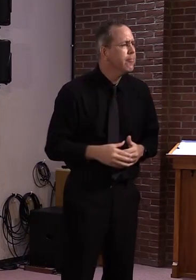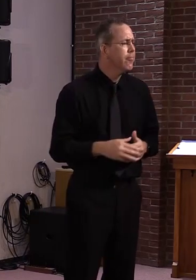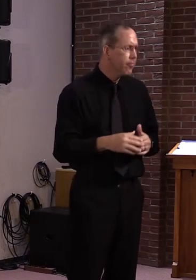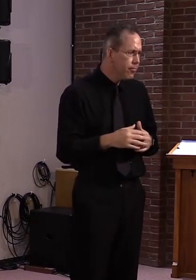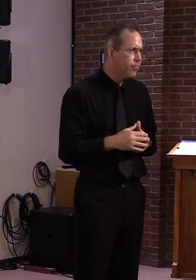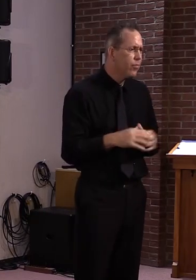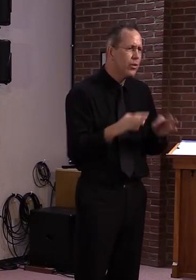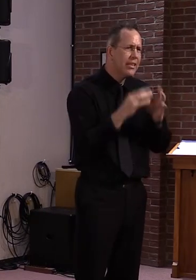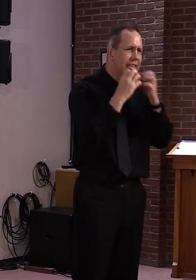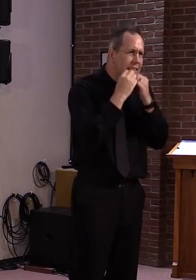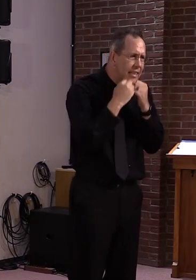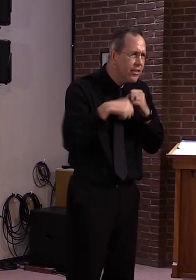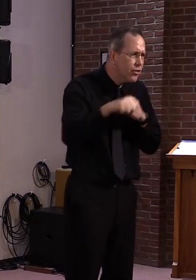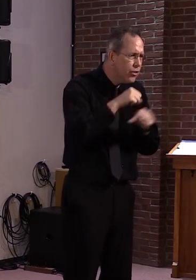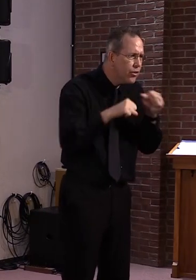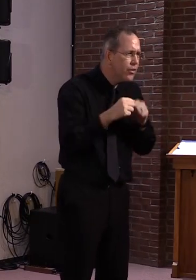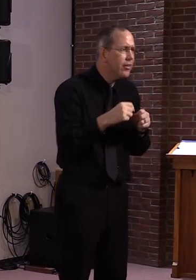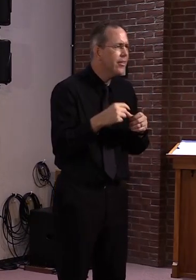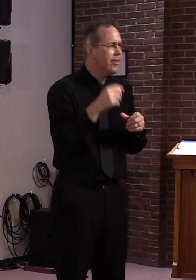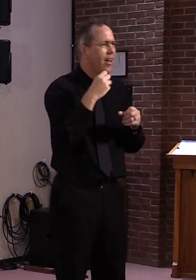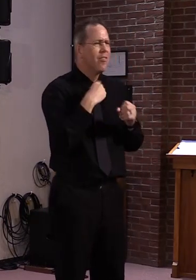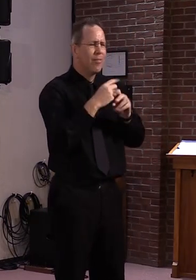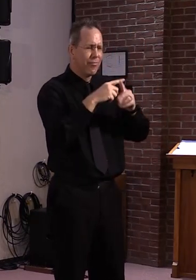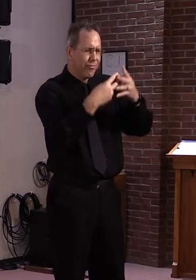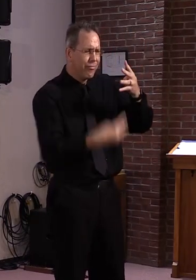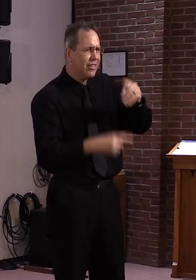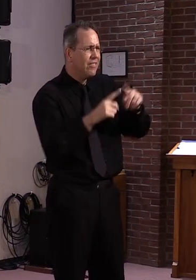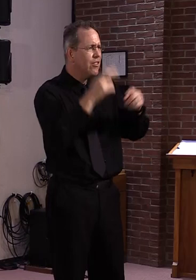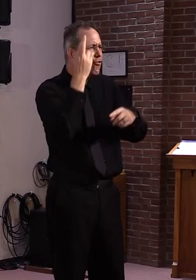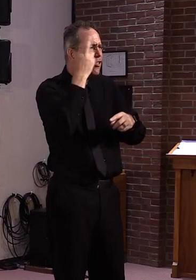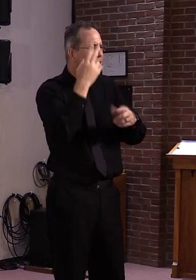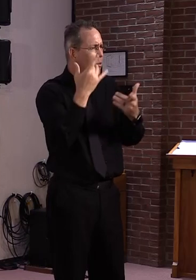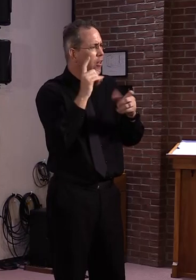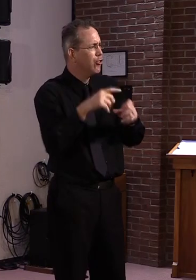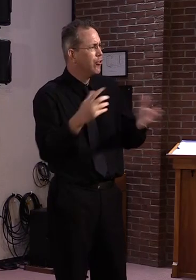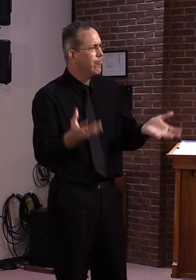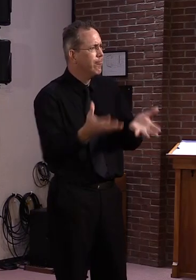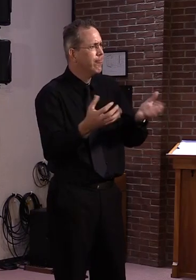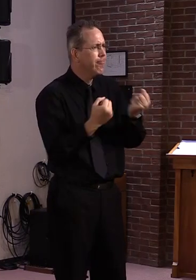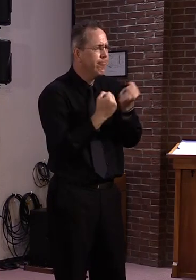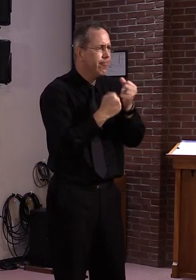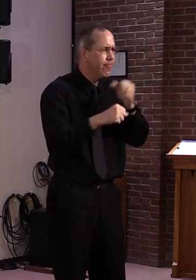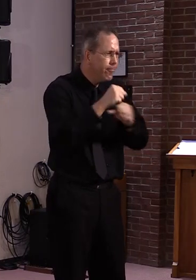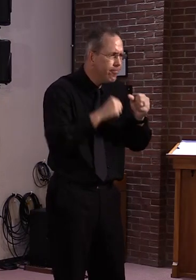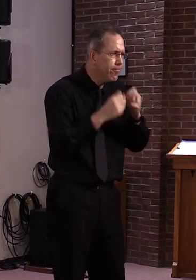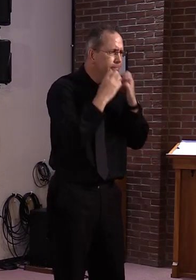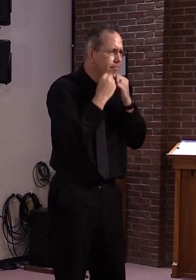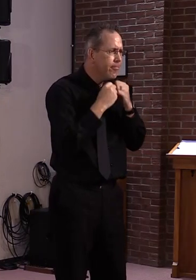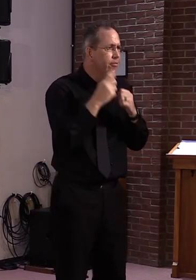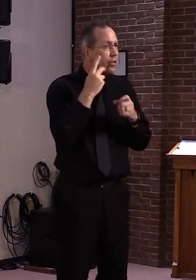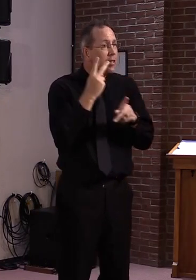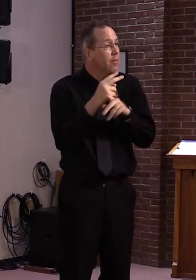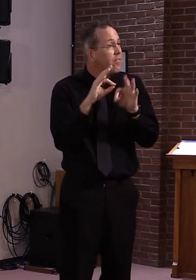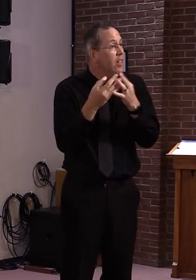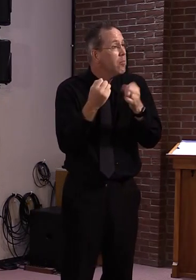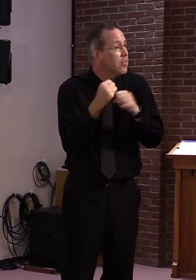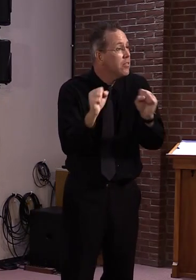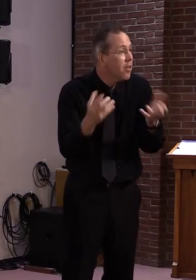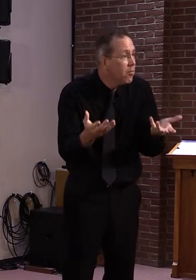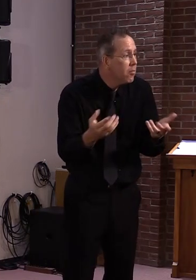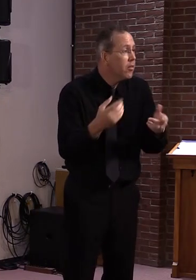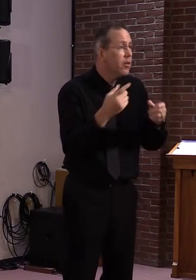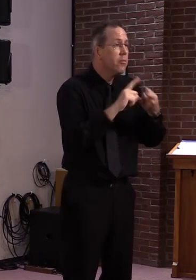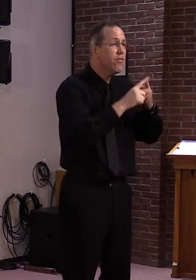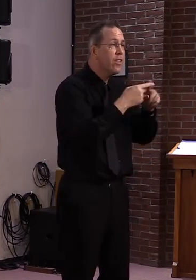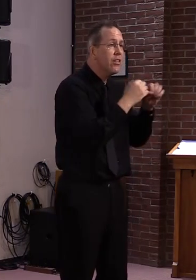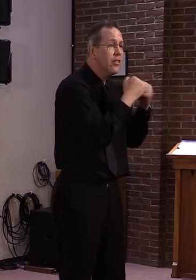reason whether it's it's important that they keep their family safe, whether they keep their parents safe, whether they keep